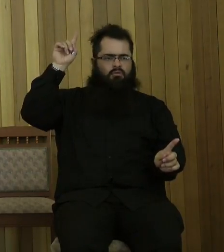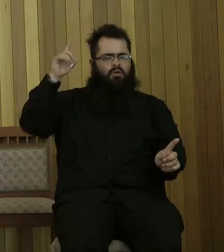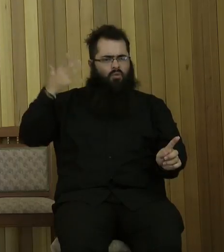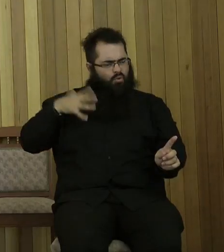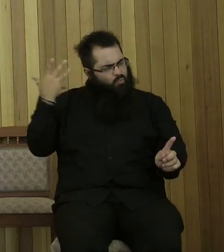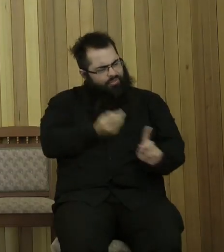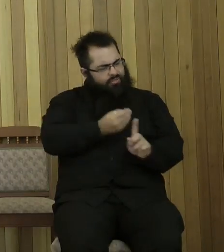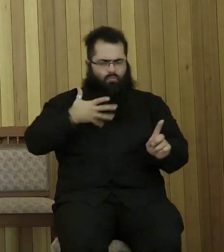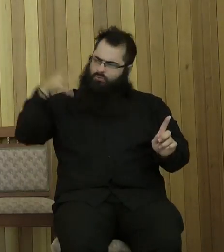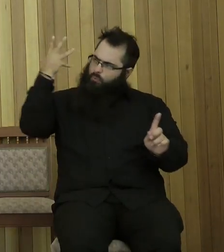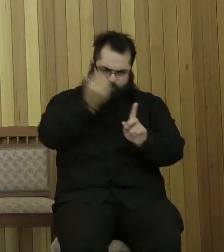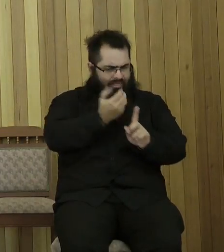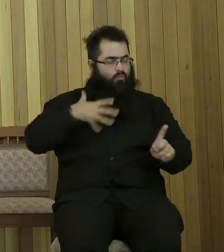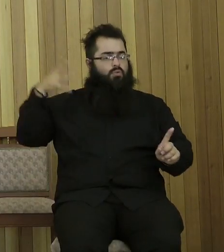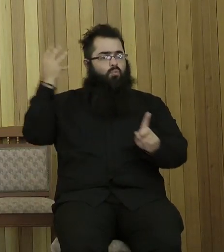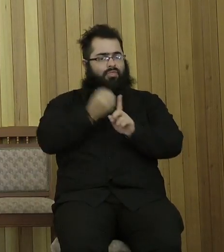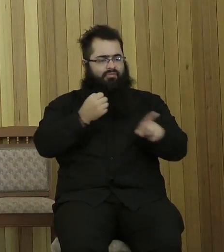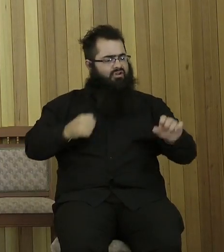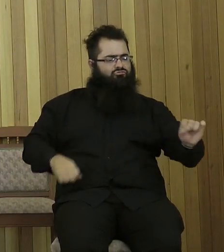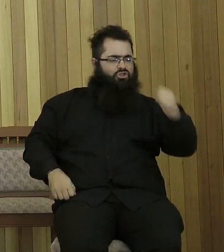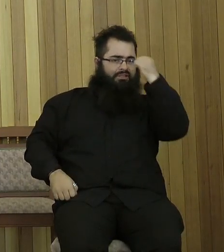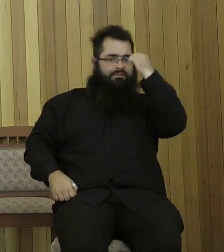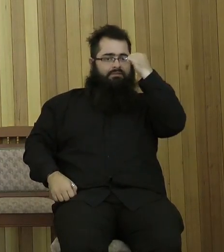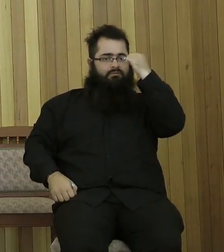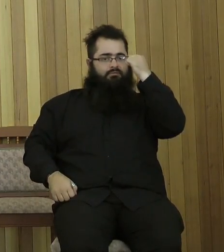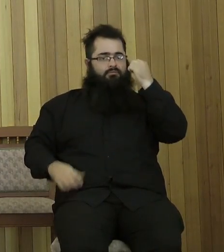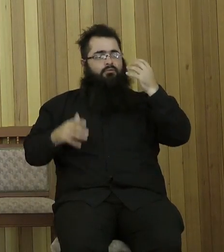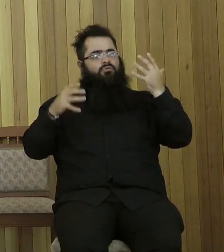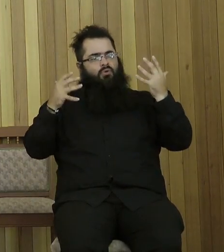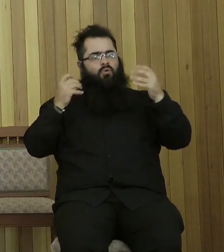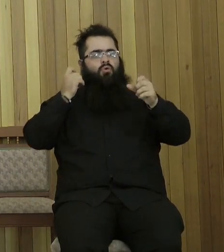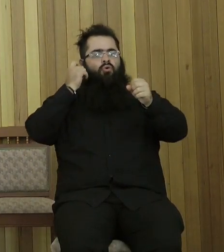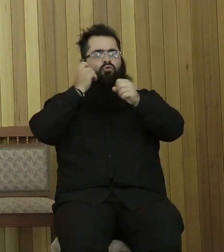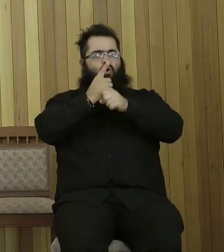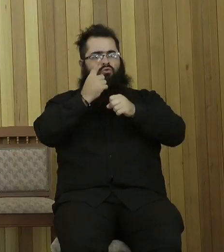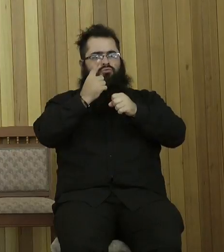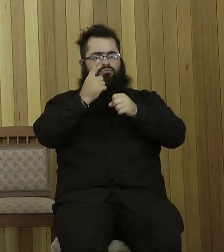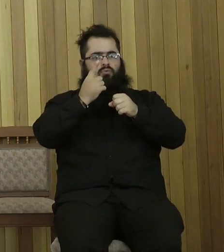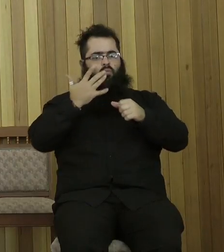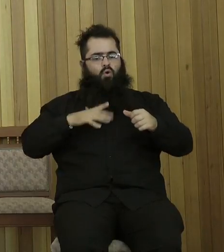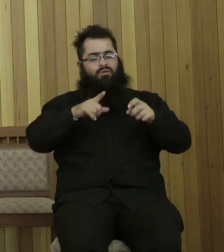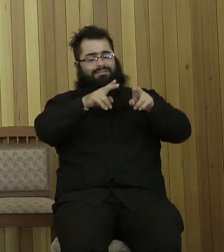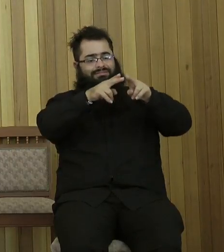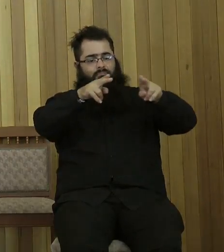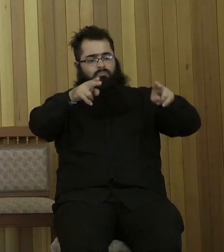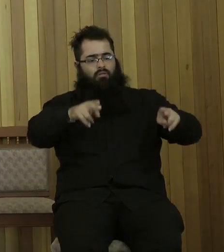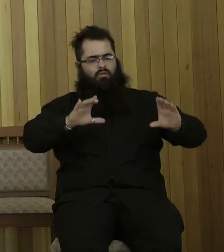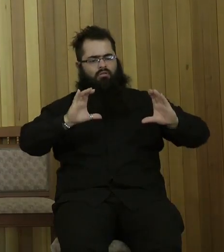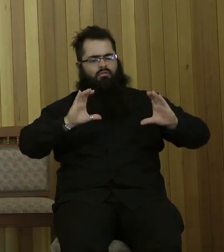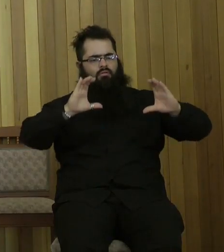them. And because it was God's dwelling place, that sanctuary that was built by Moses, the sanctuary became the focal point for